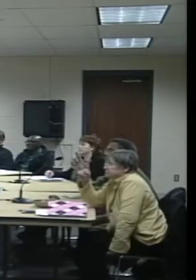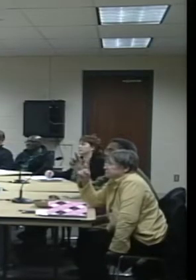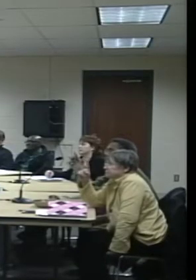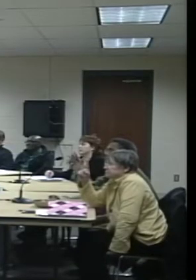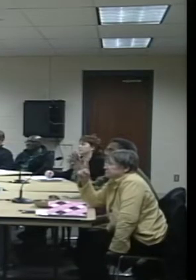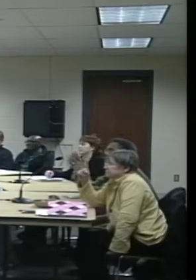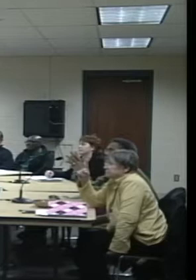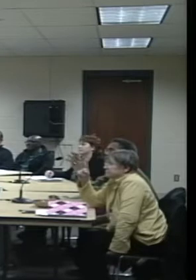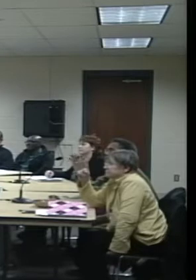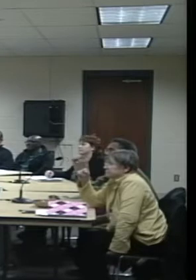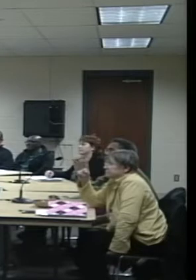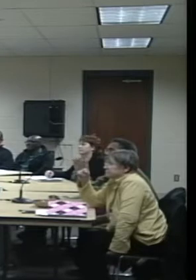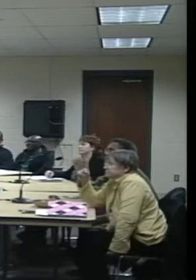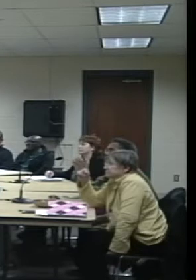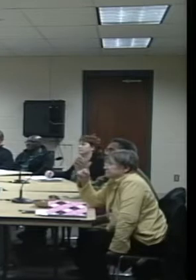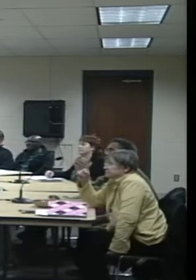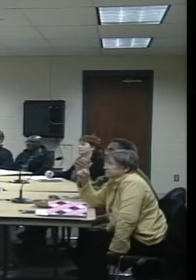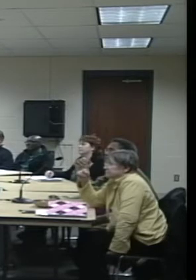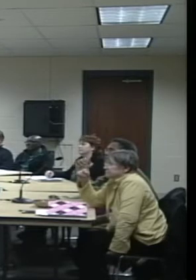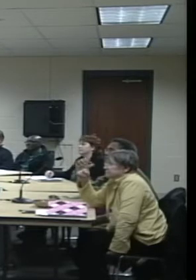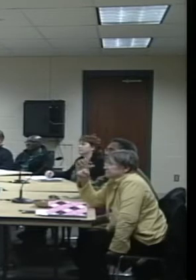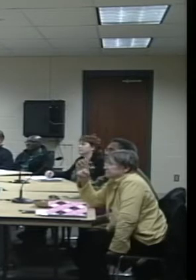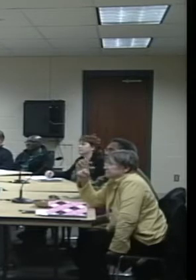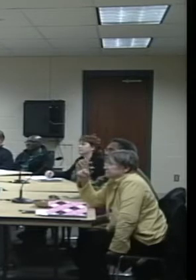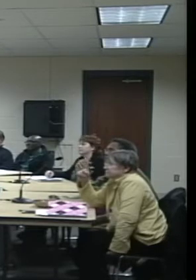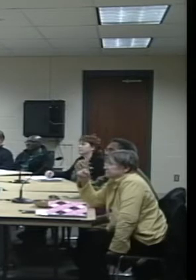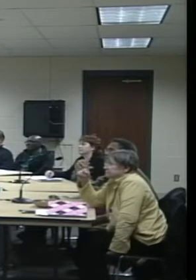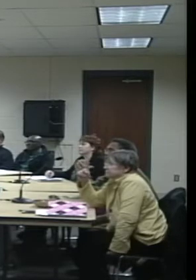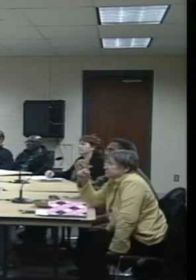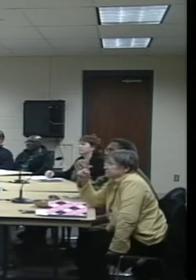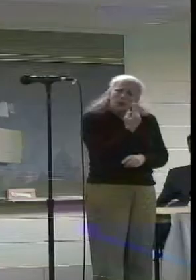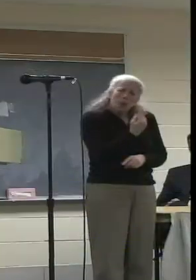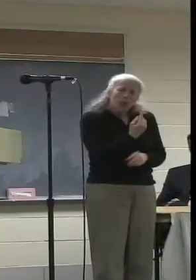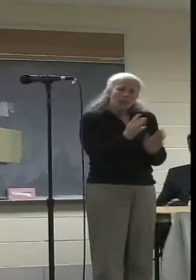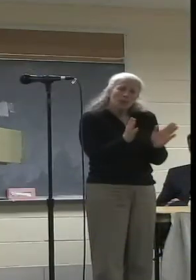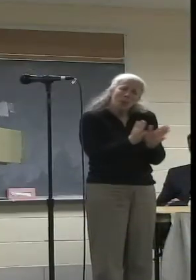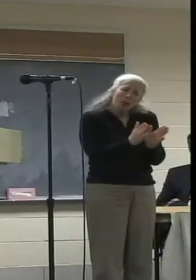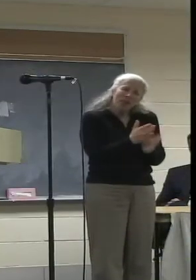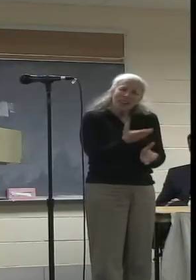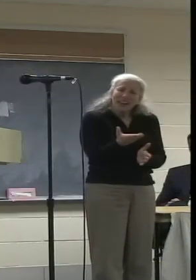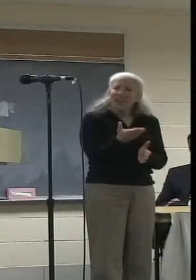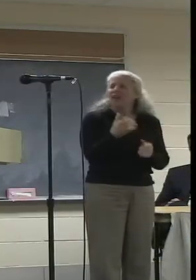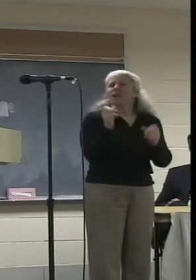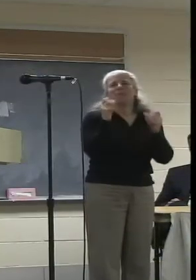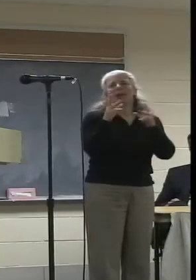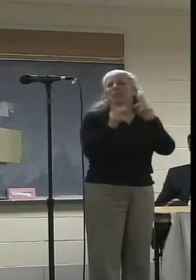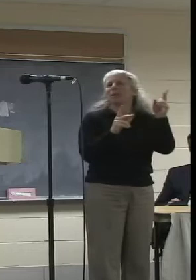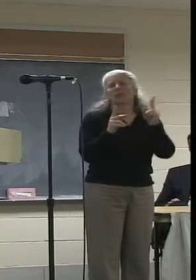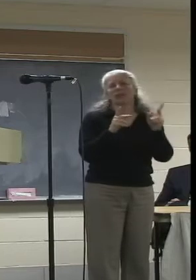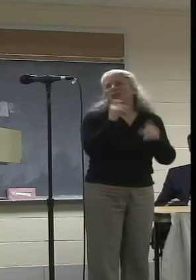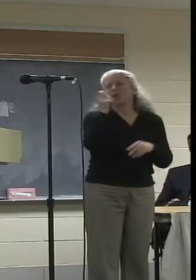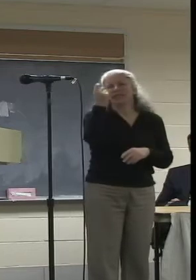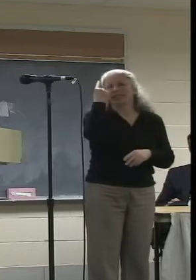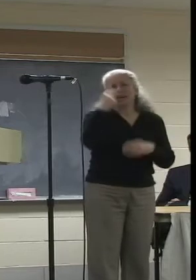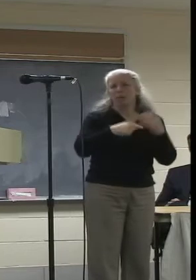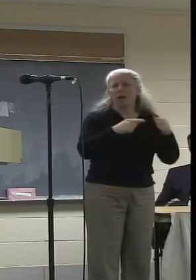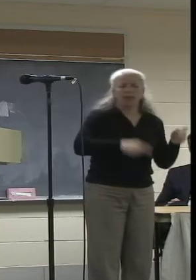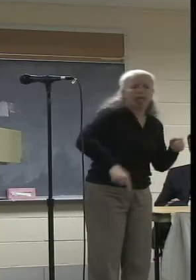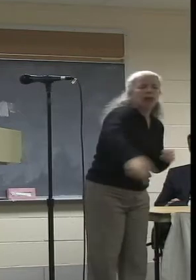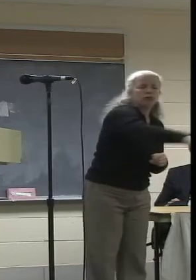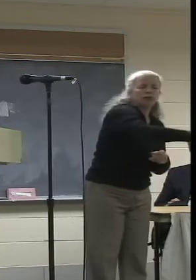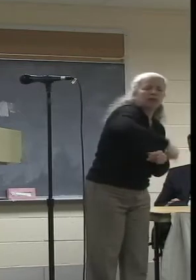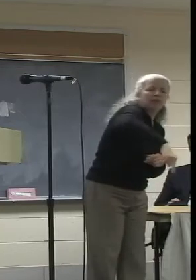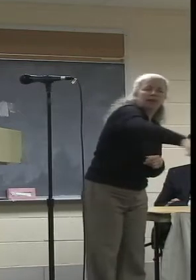all over the globe. And while it's a small niche and labyrinths aren't, many people don't know about labyrinths and the